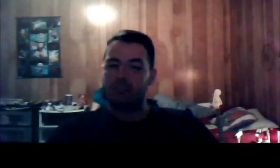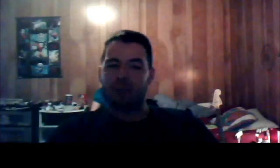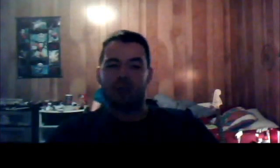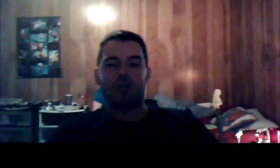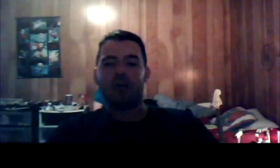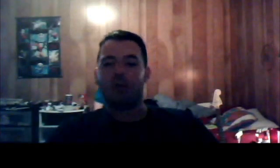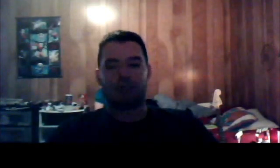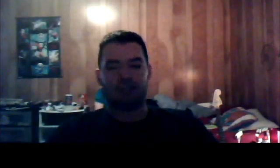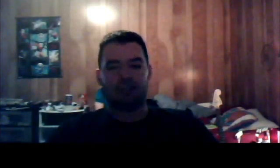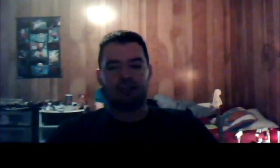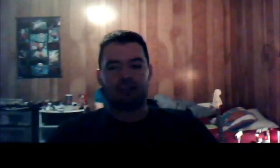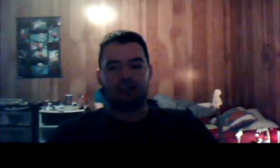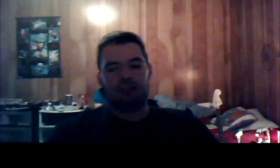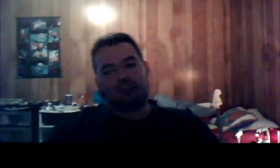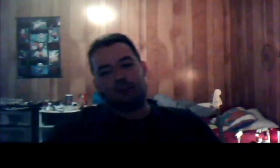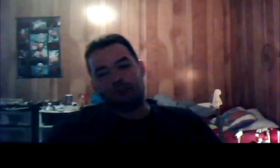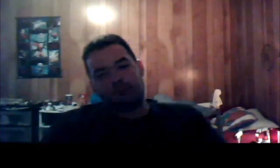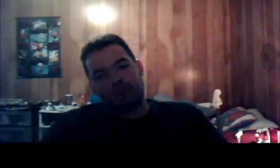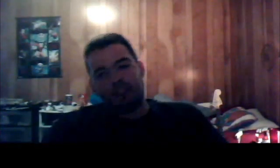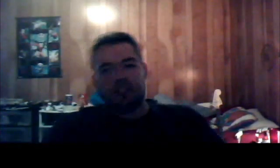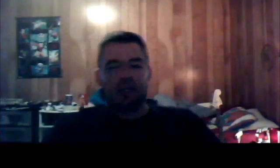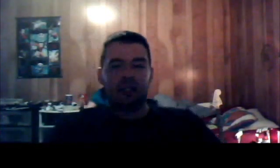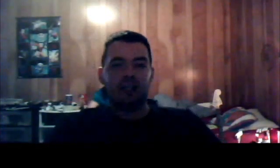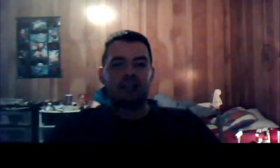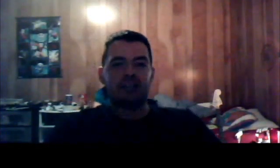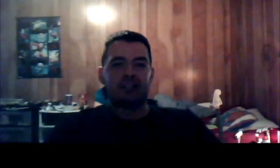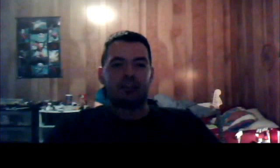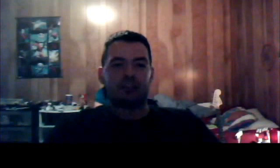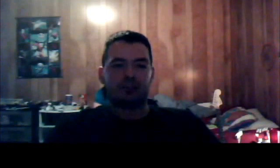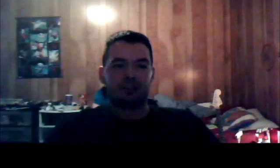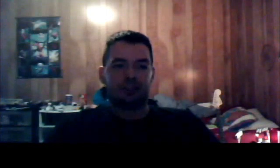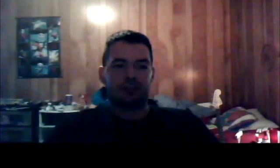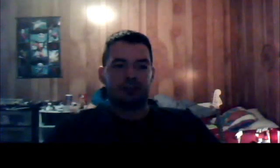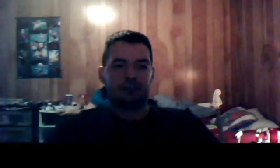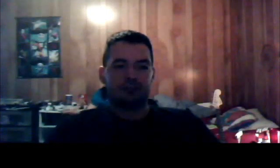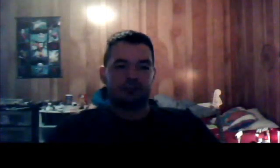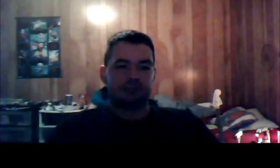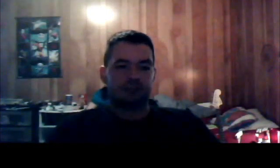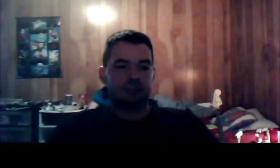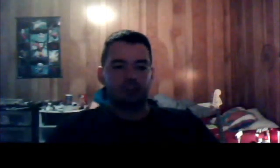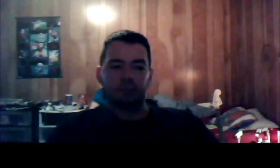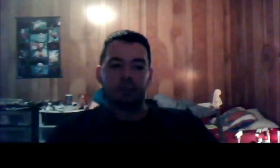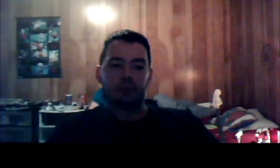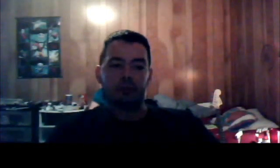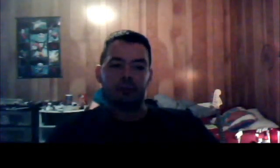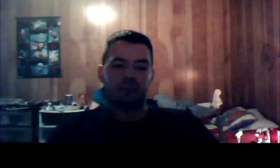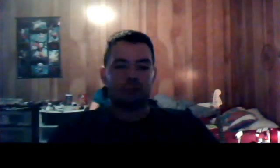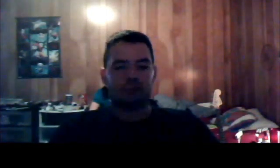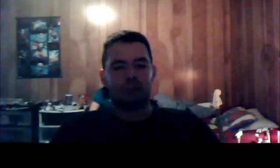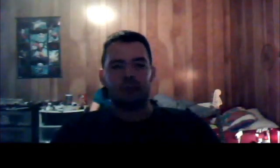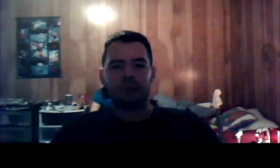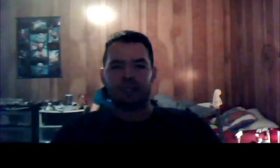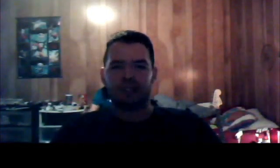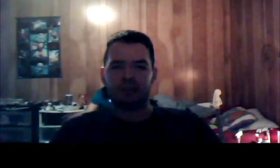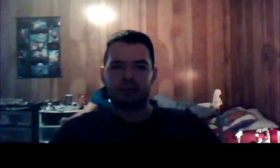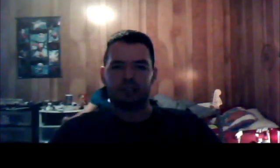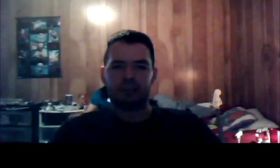paranoia. Me, I kind of dig that sort of shit. You never know who you can trust, who you can't trust.